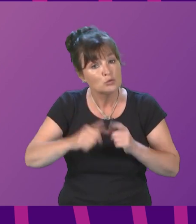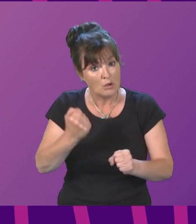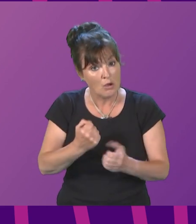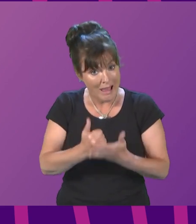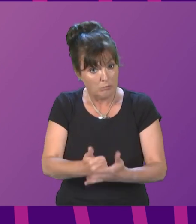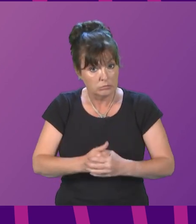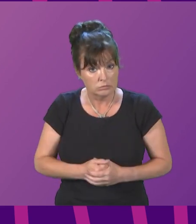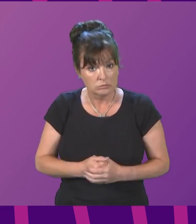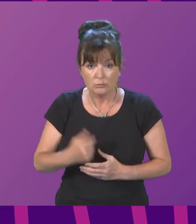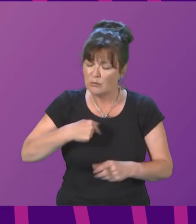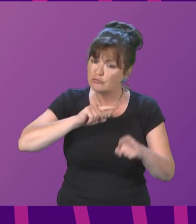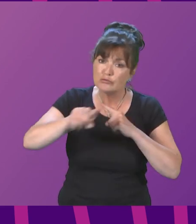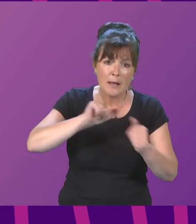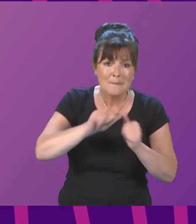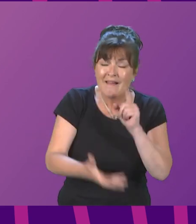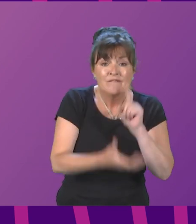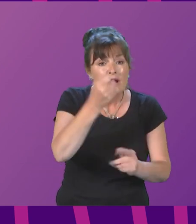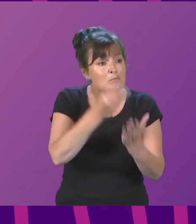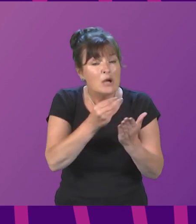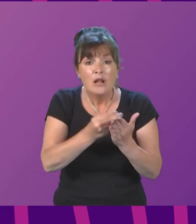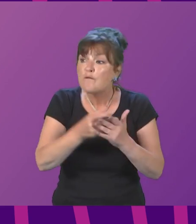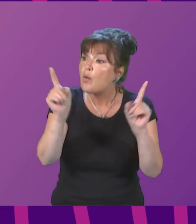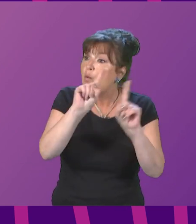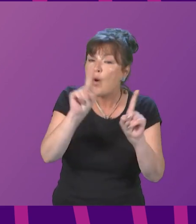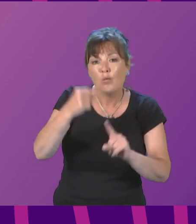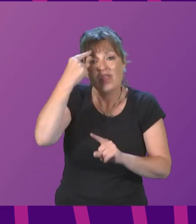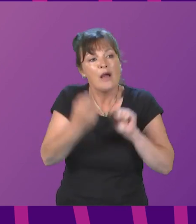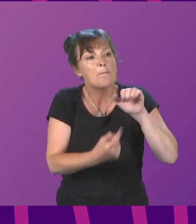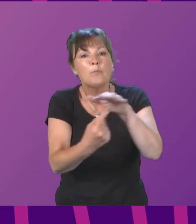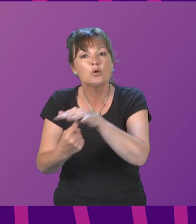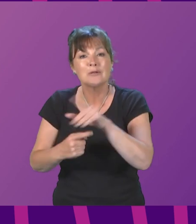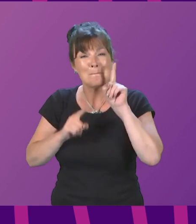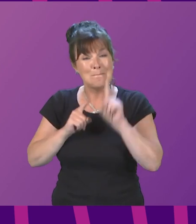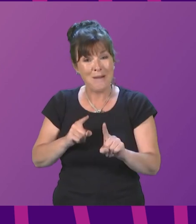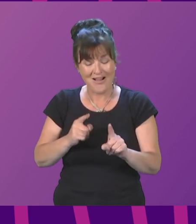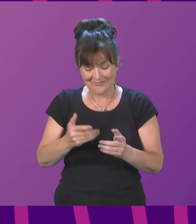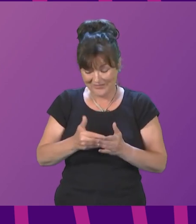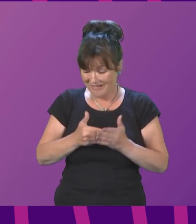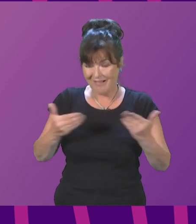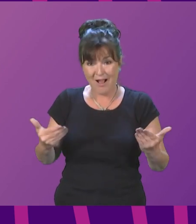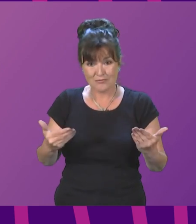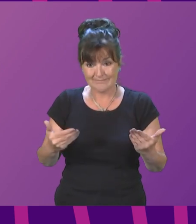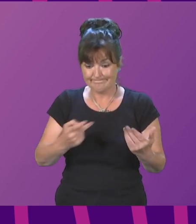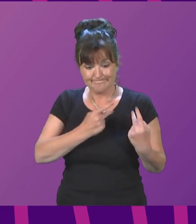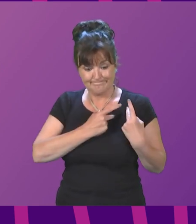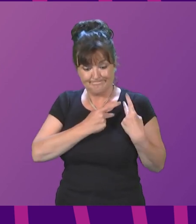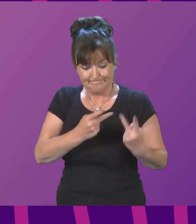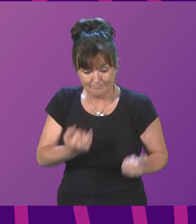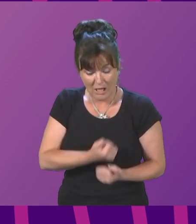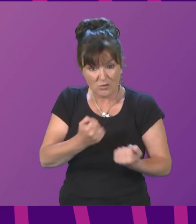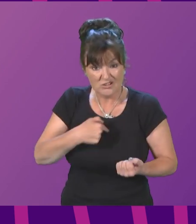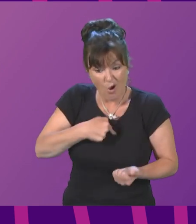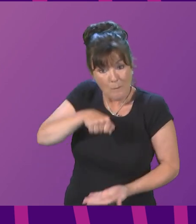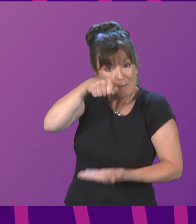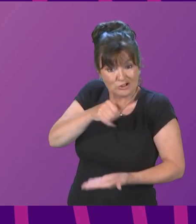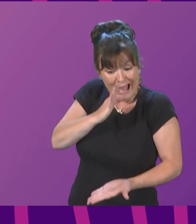the money for things that matter. However, under the current devolved settlement, our budget is essentially